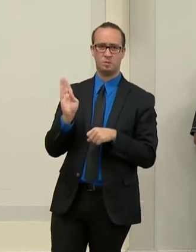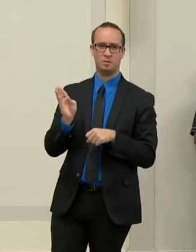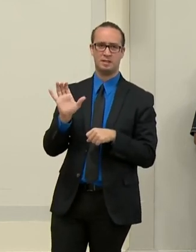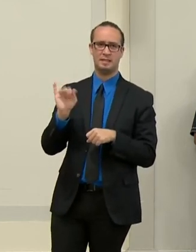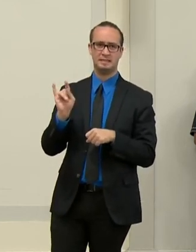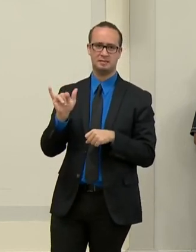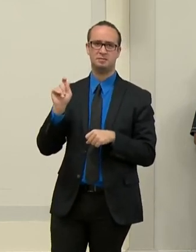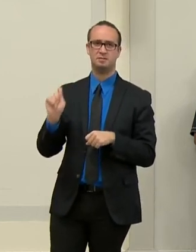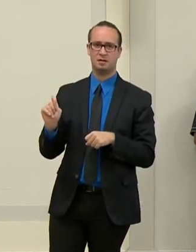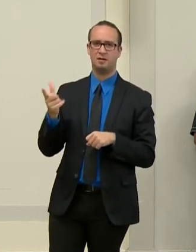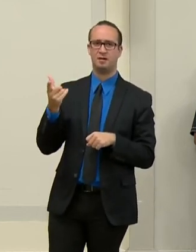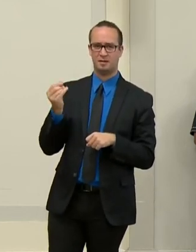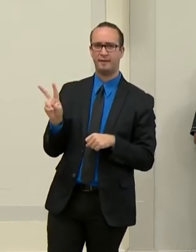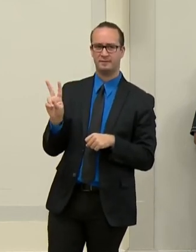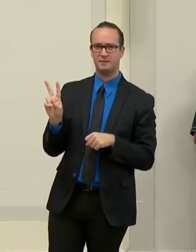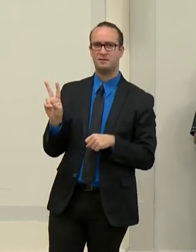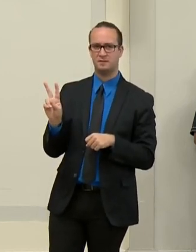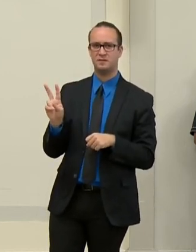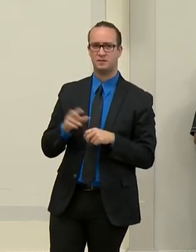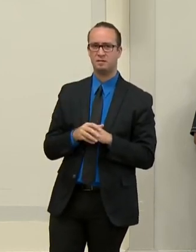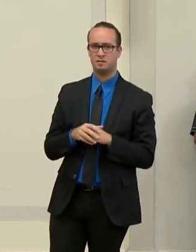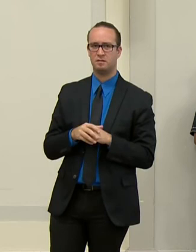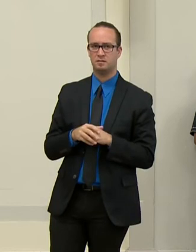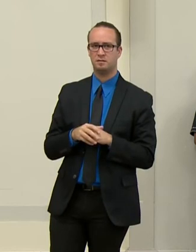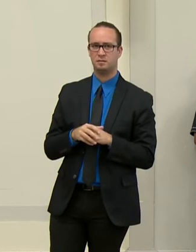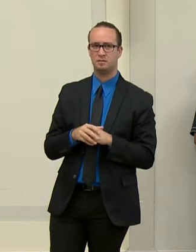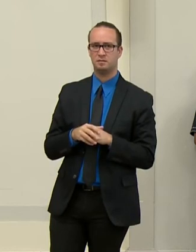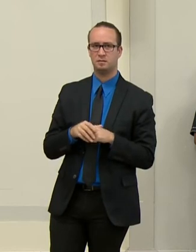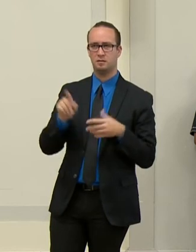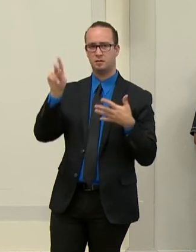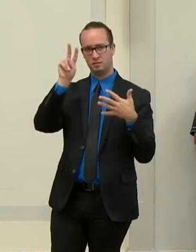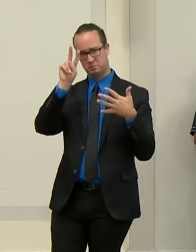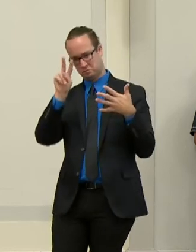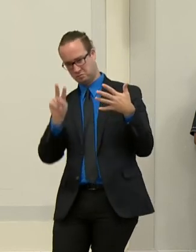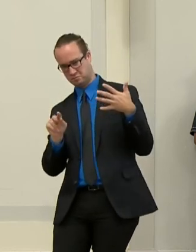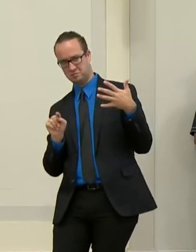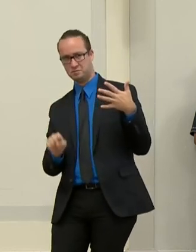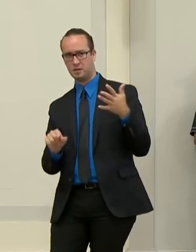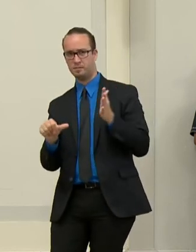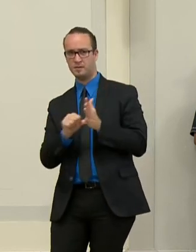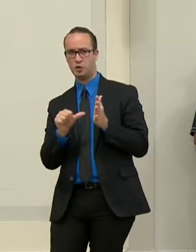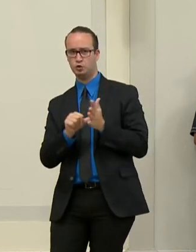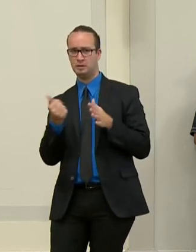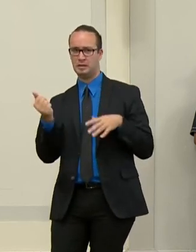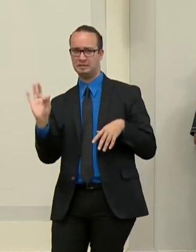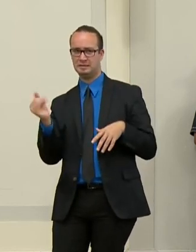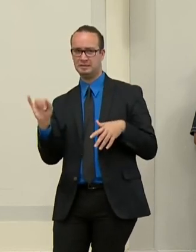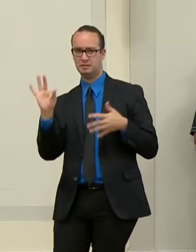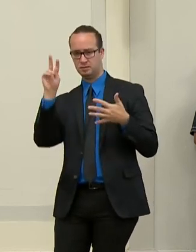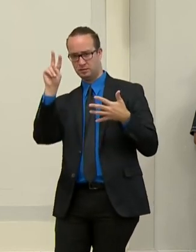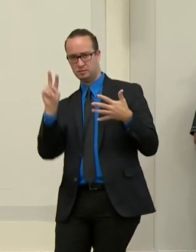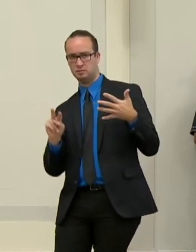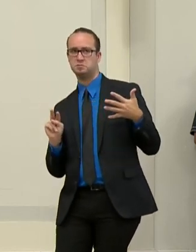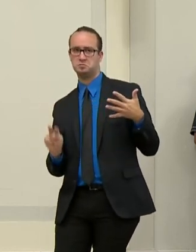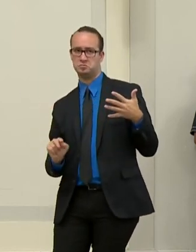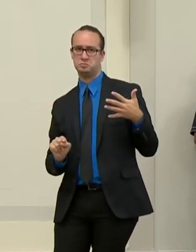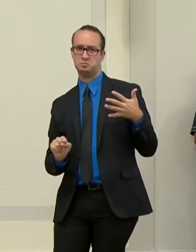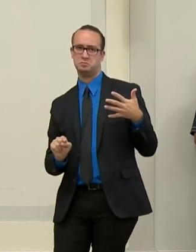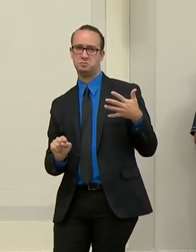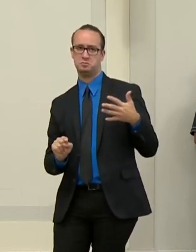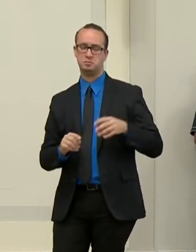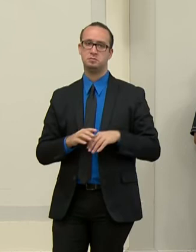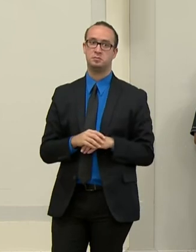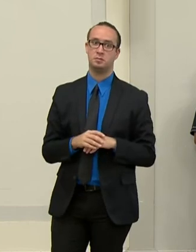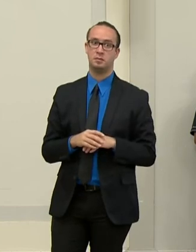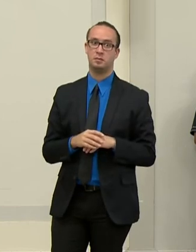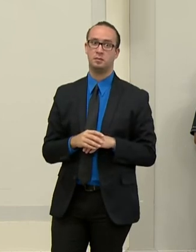page, and you'll see the updates just as we're posting them. We also have five liaisons in our community